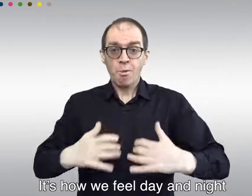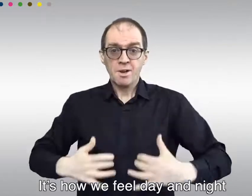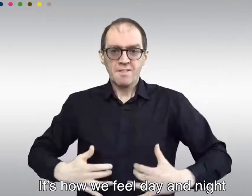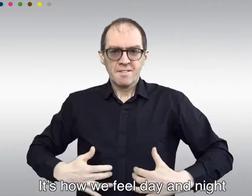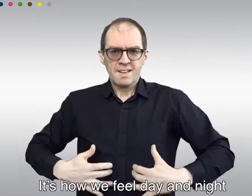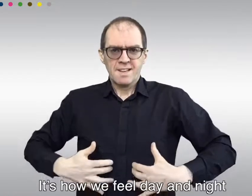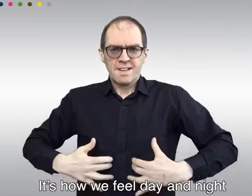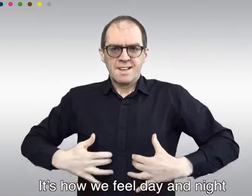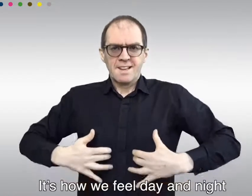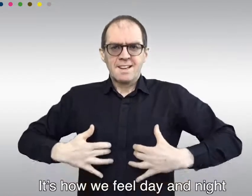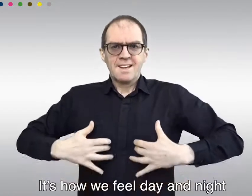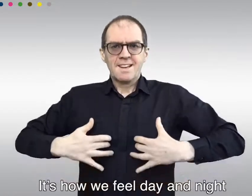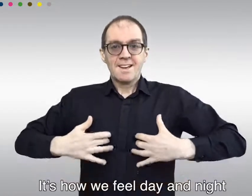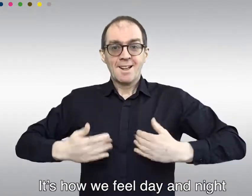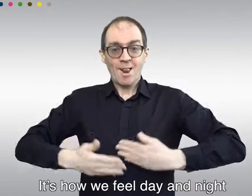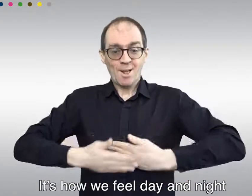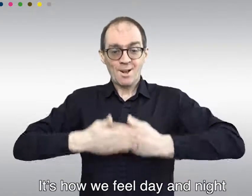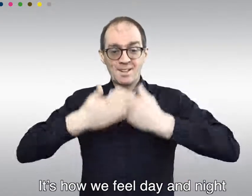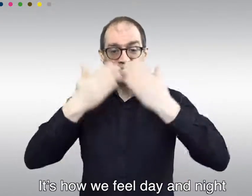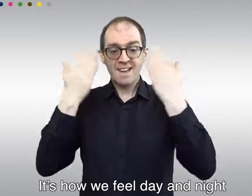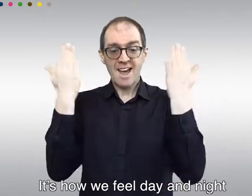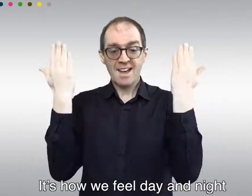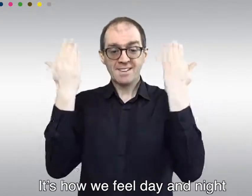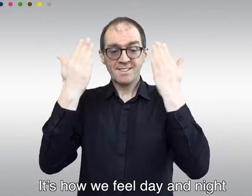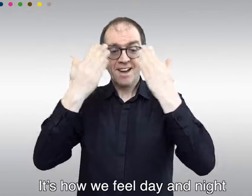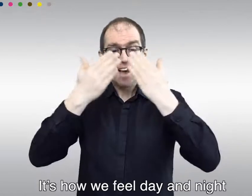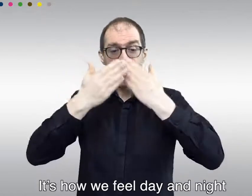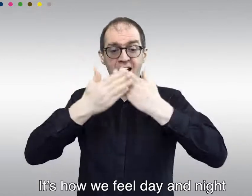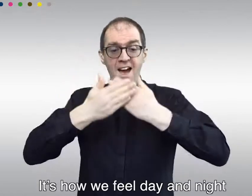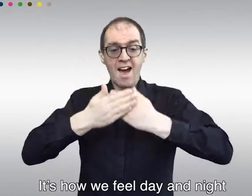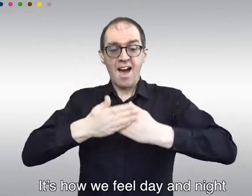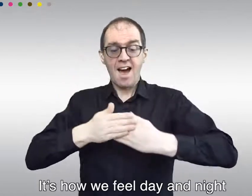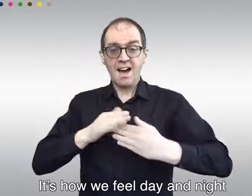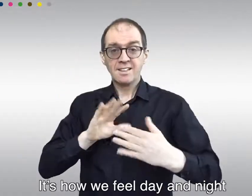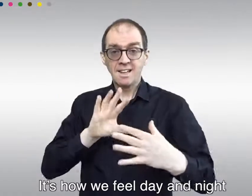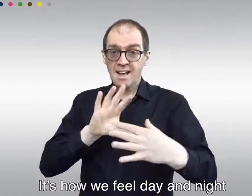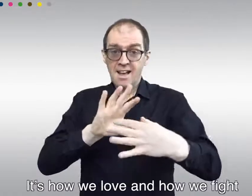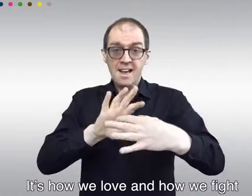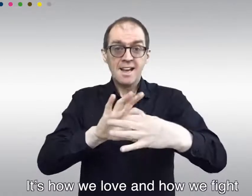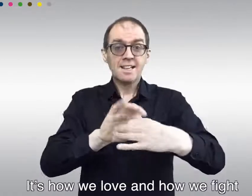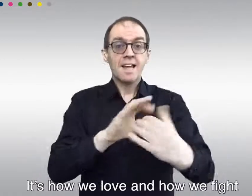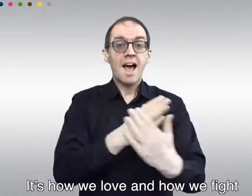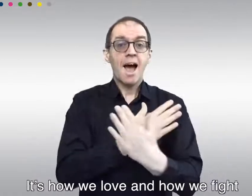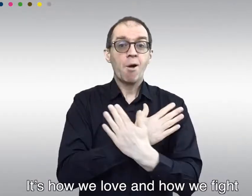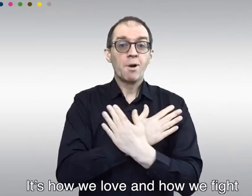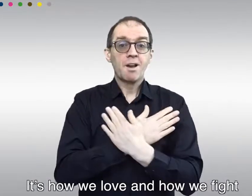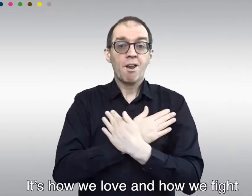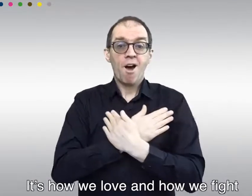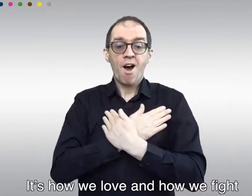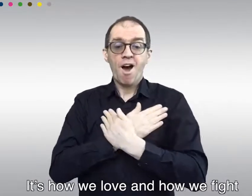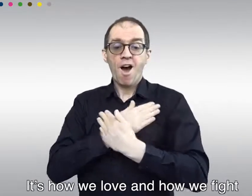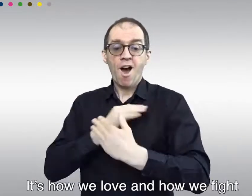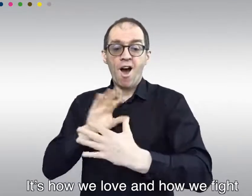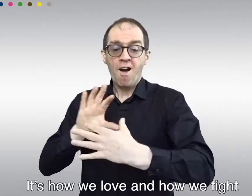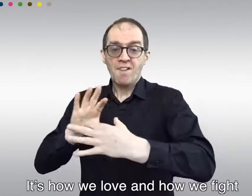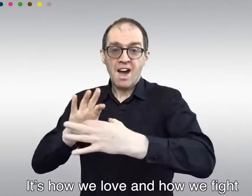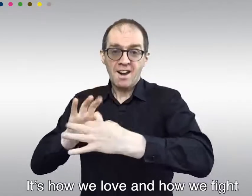feel day and night. It's how we love and how we